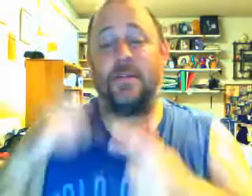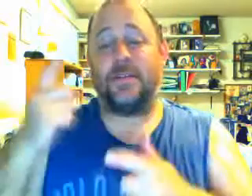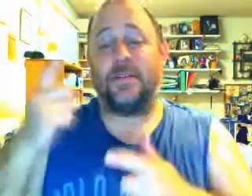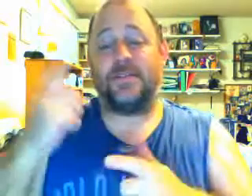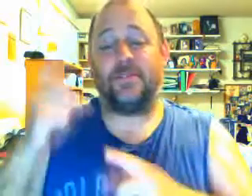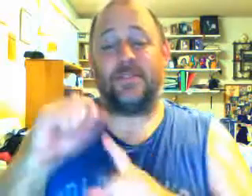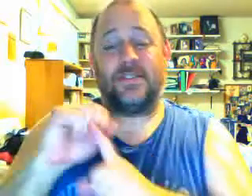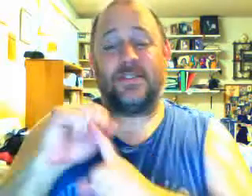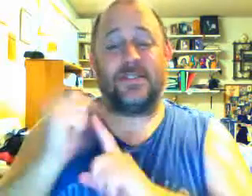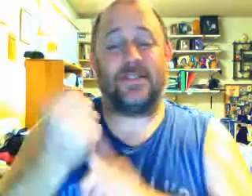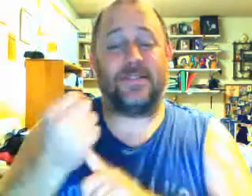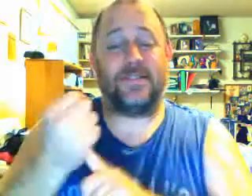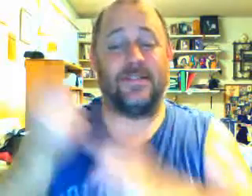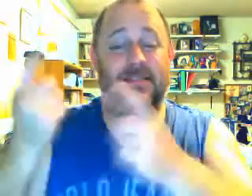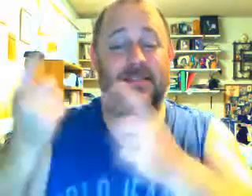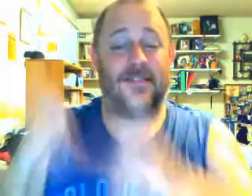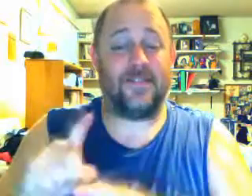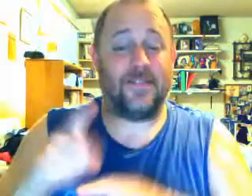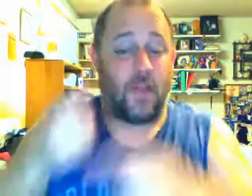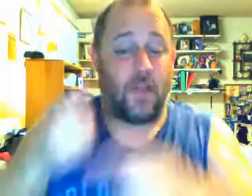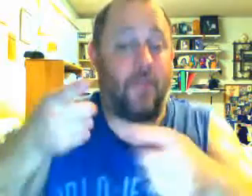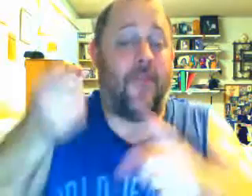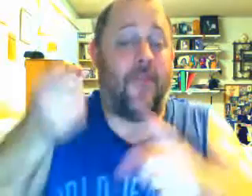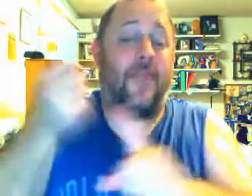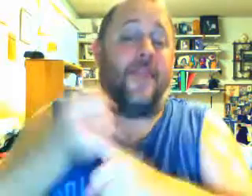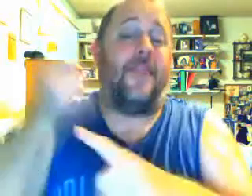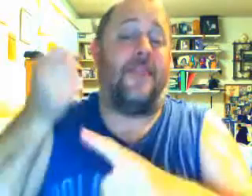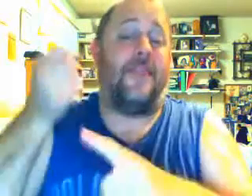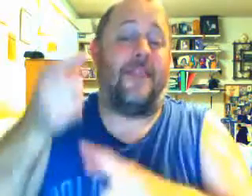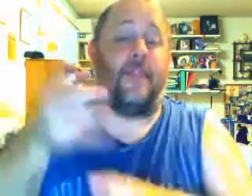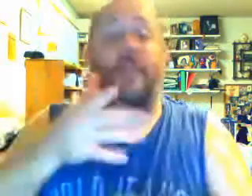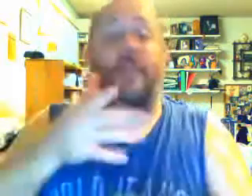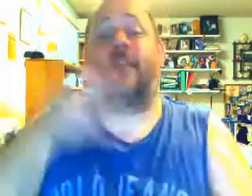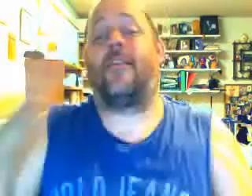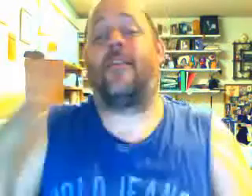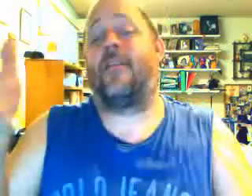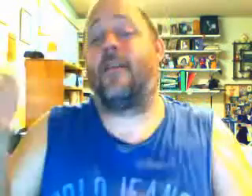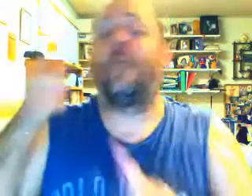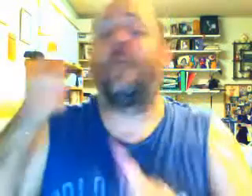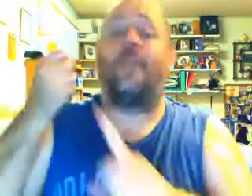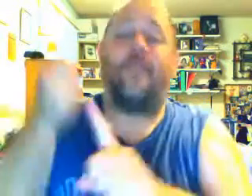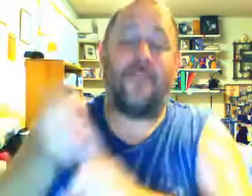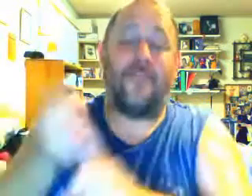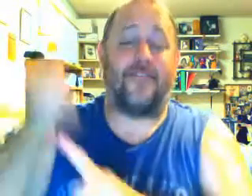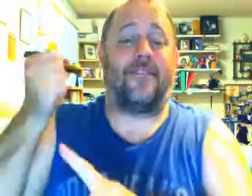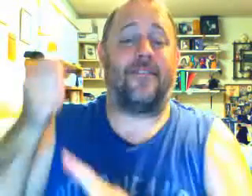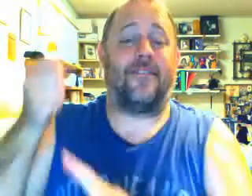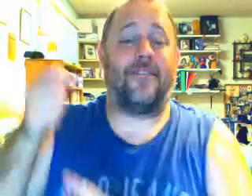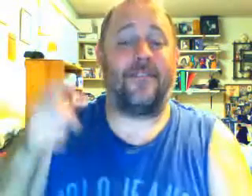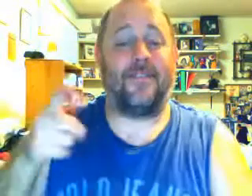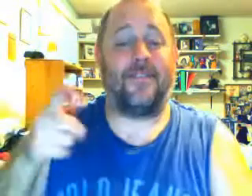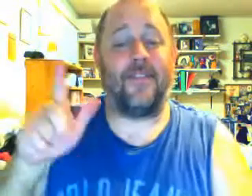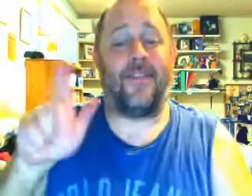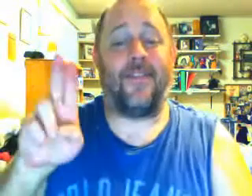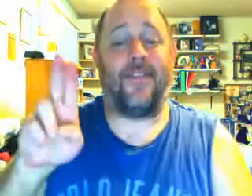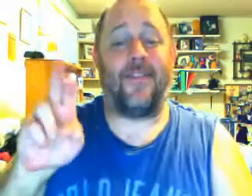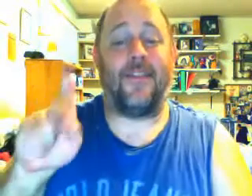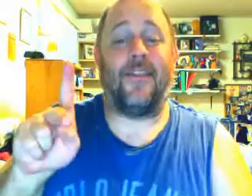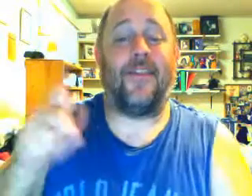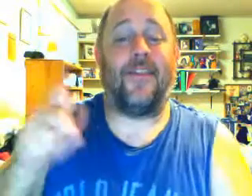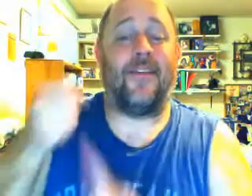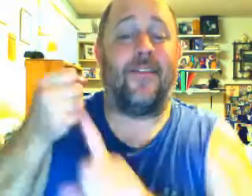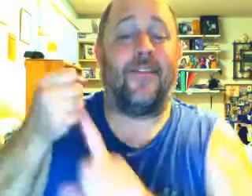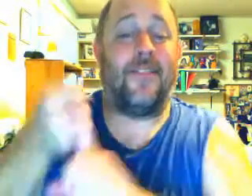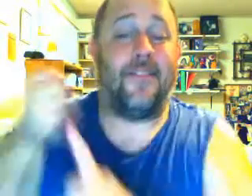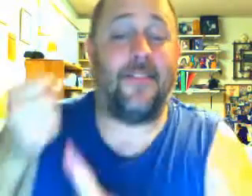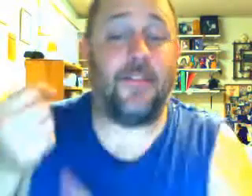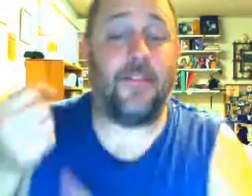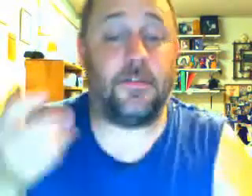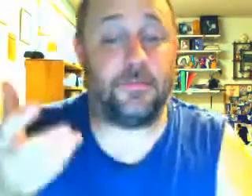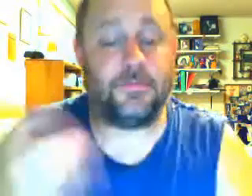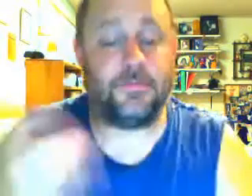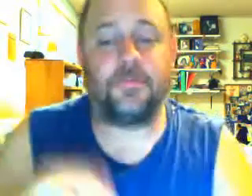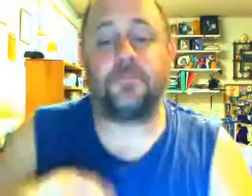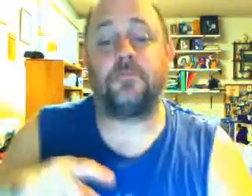teach us and tell us that it is possible that you can do it. And we need stories to tell ourselves